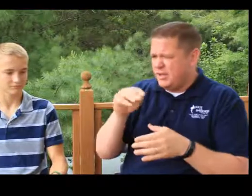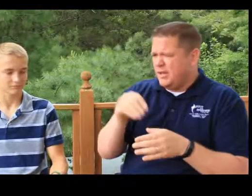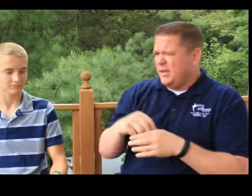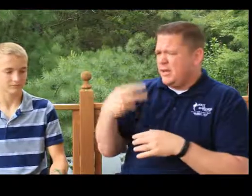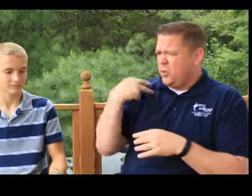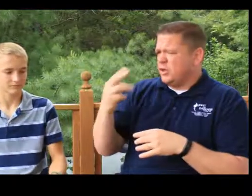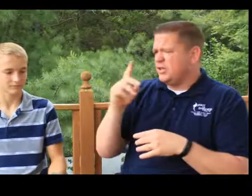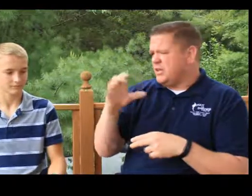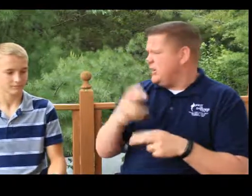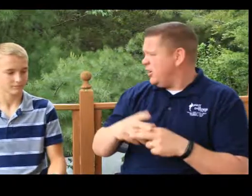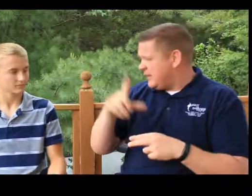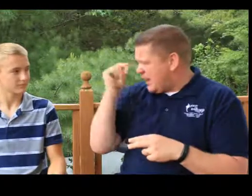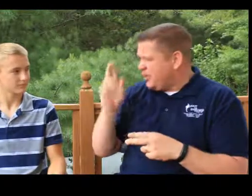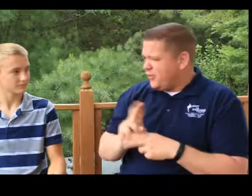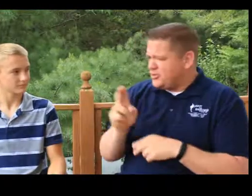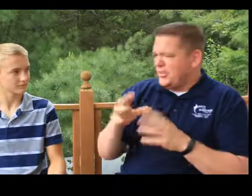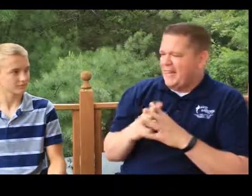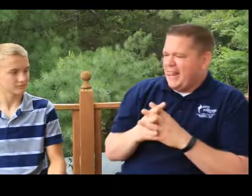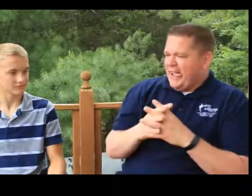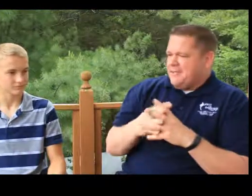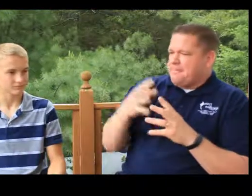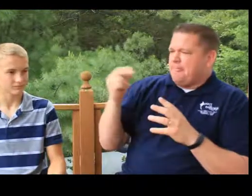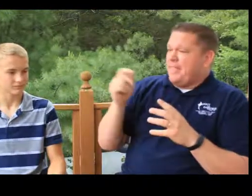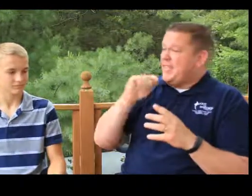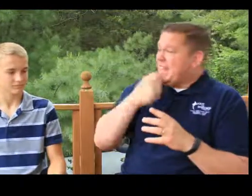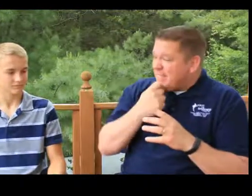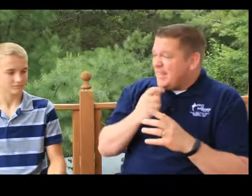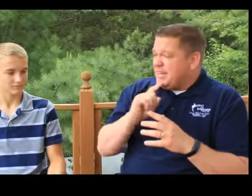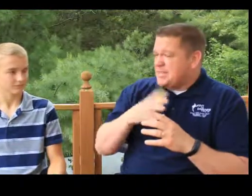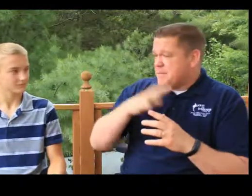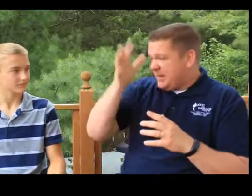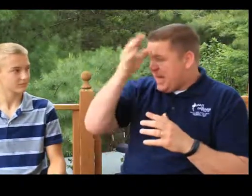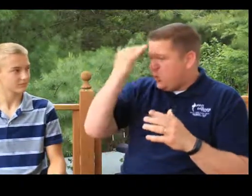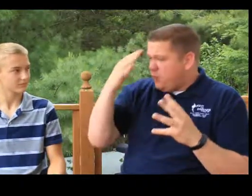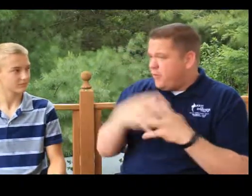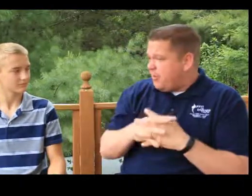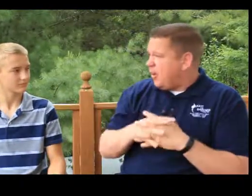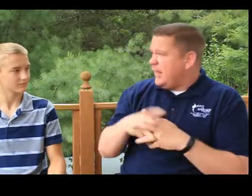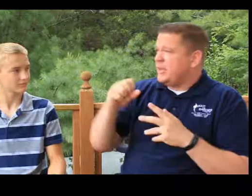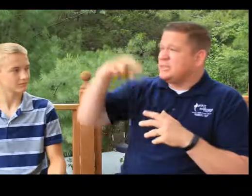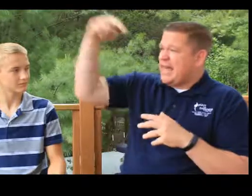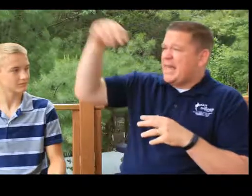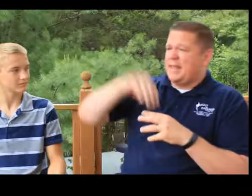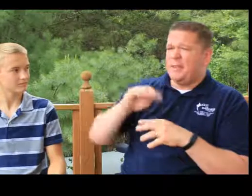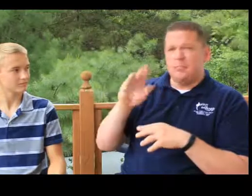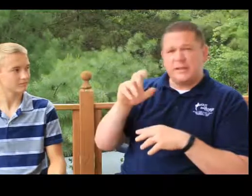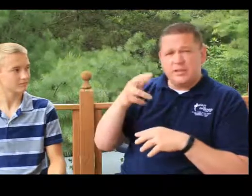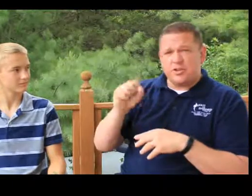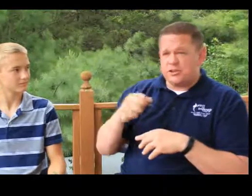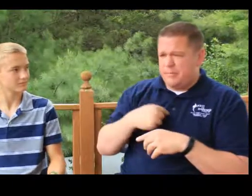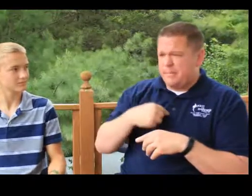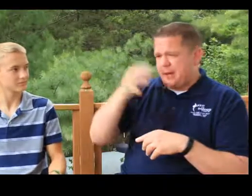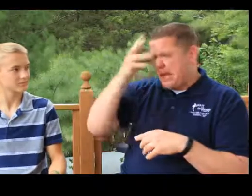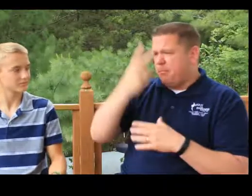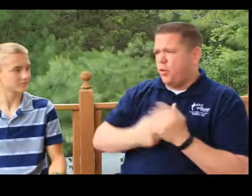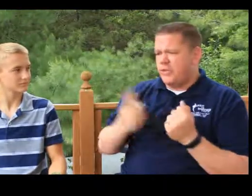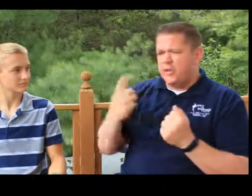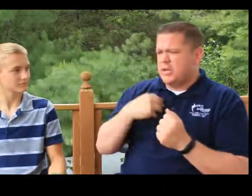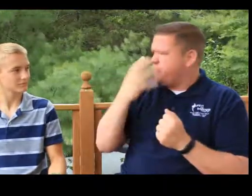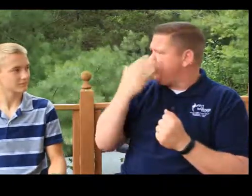in Washington, D.C. called Guy D. University. And the neat thing is, since my dad knew football, he could stand in the bleachers. And me and my dad both have always had pretty